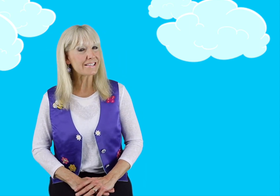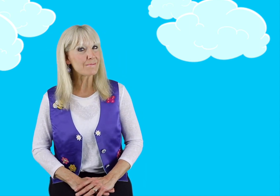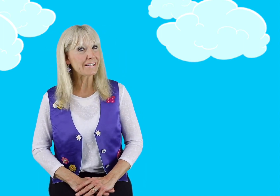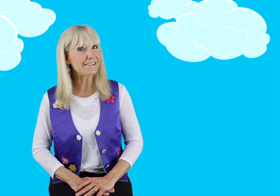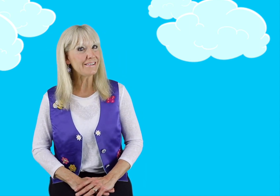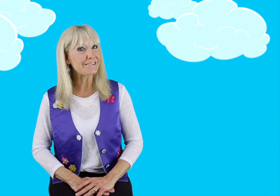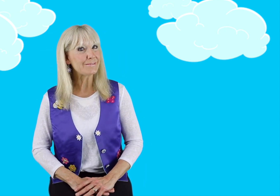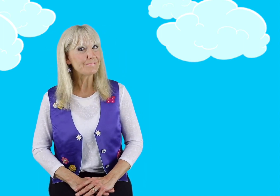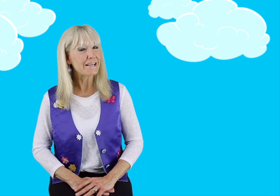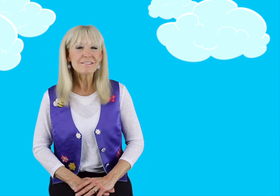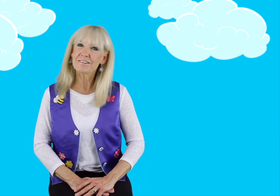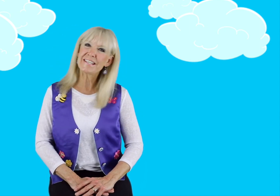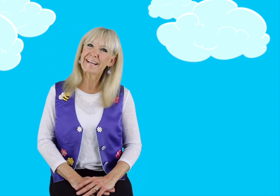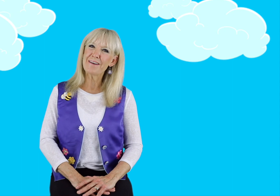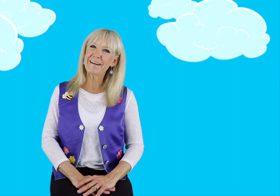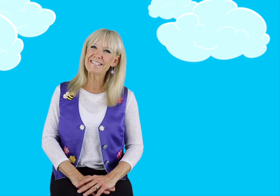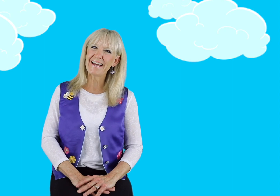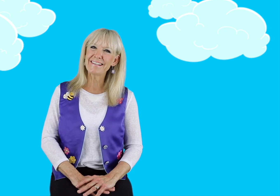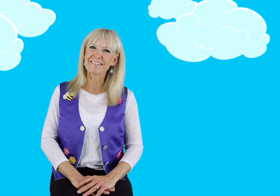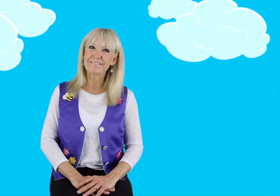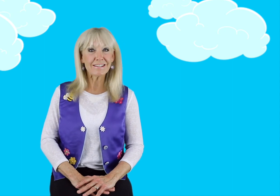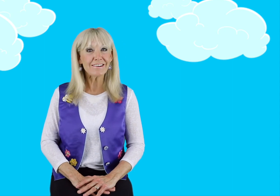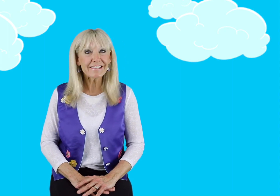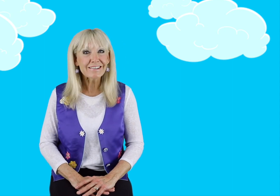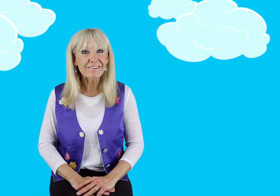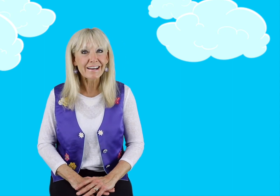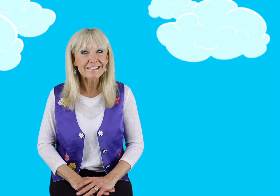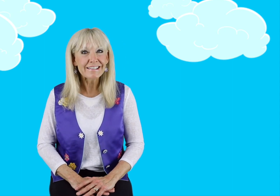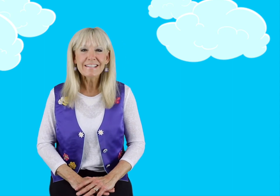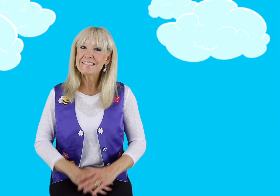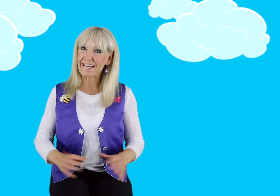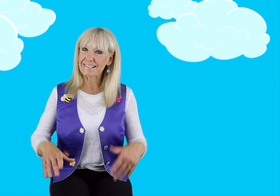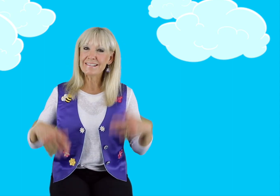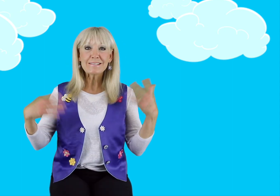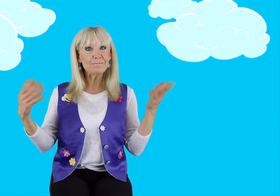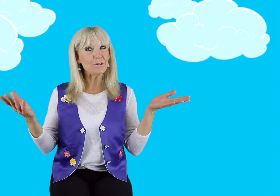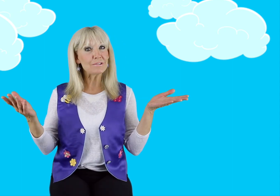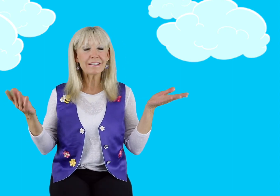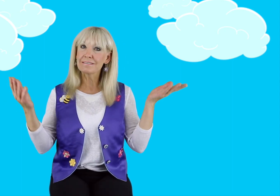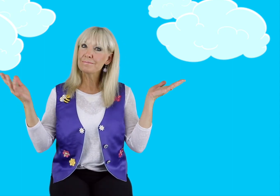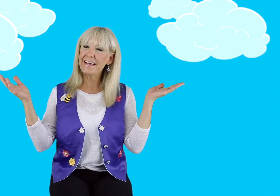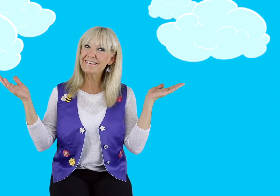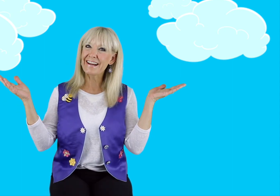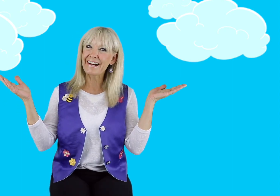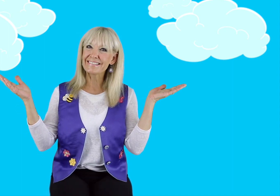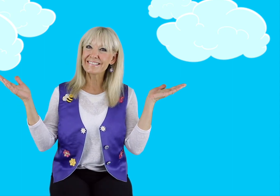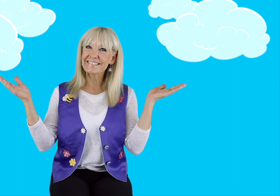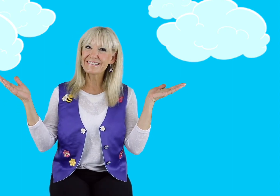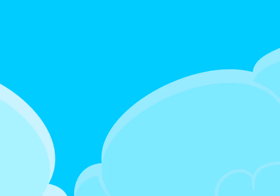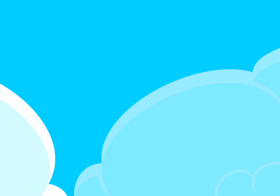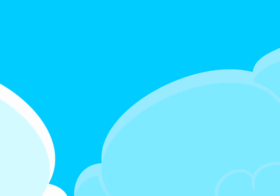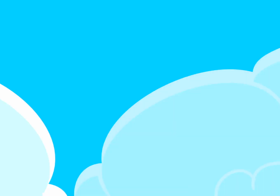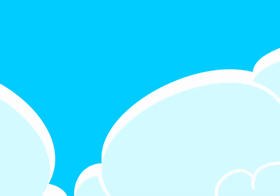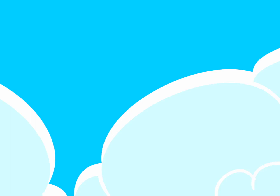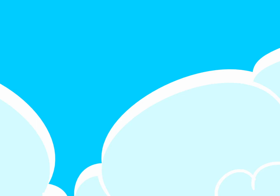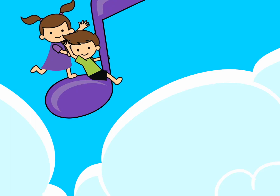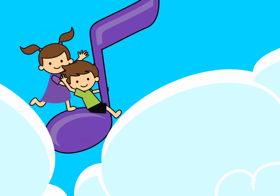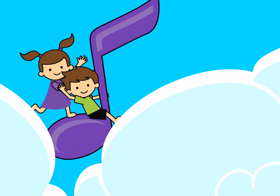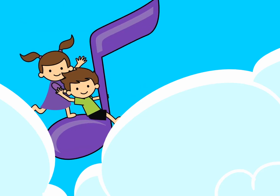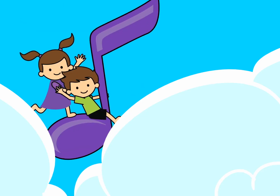something new! So check out my channel with your little one! Dana's Music Playground! We had